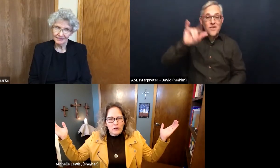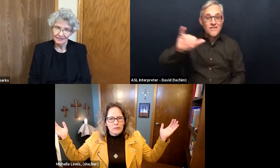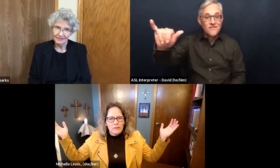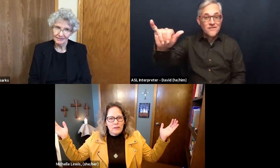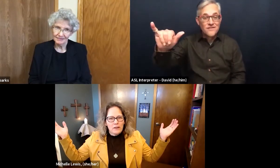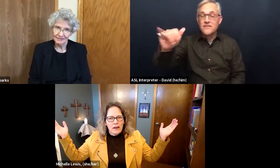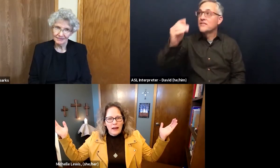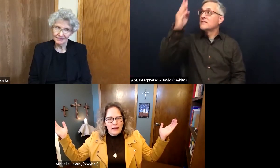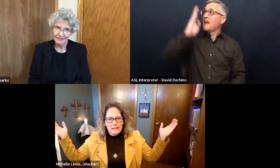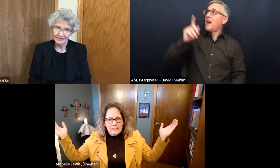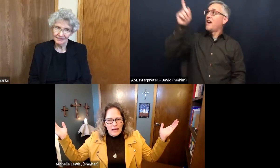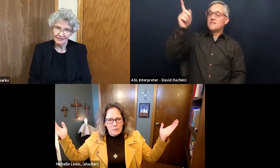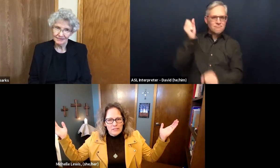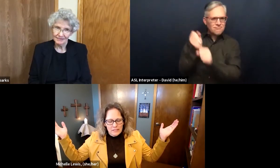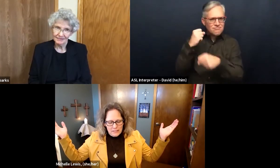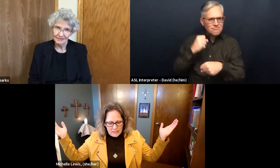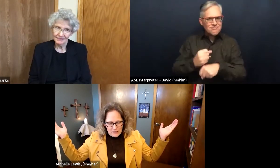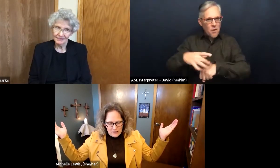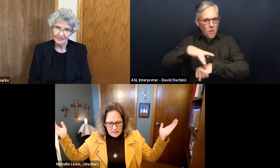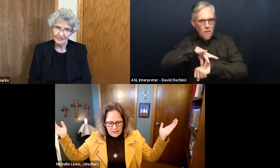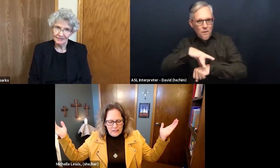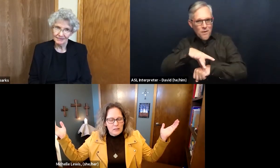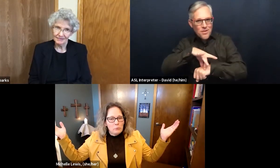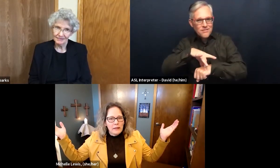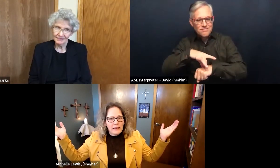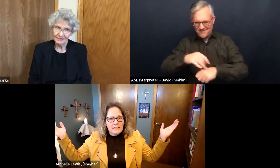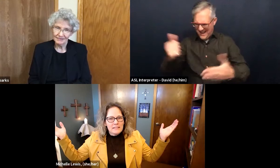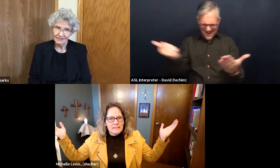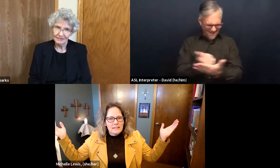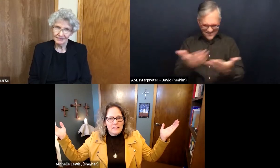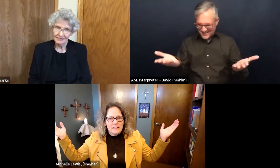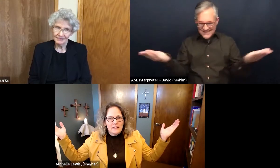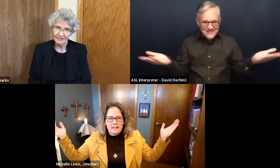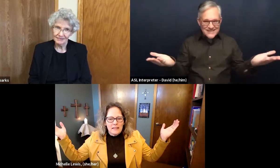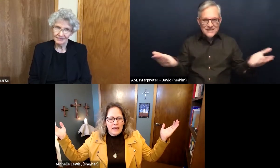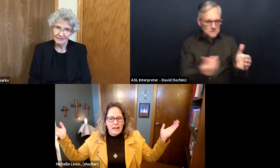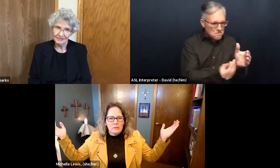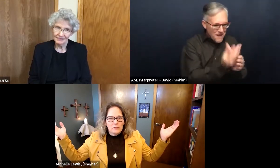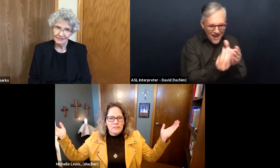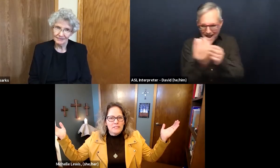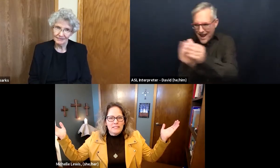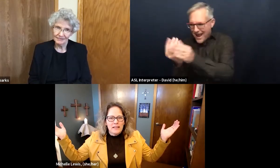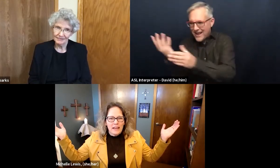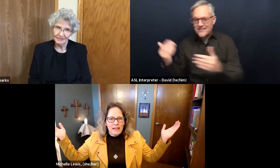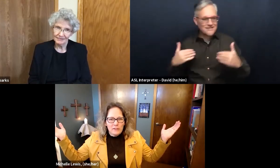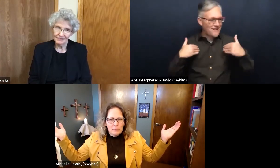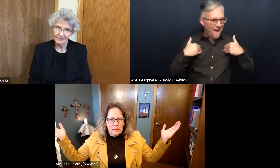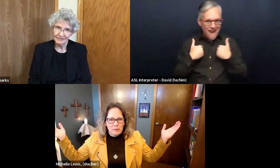earth and its inhabitants. The plants, the animals, and the people.